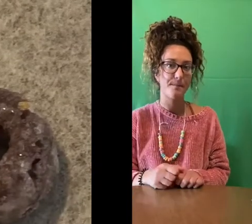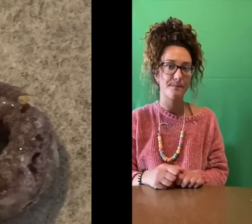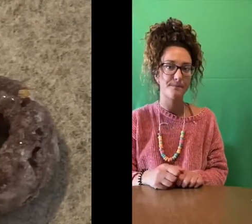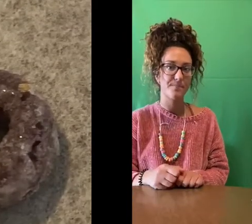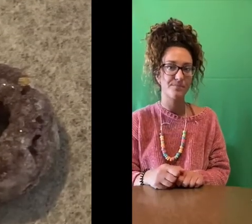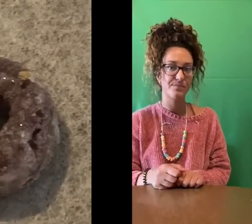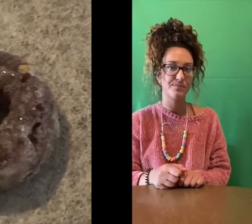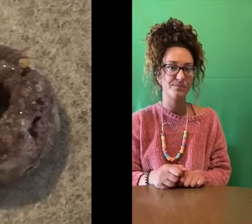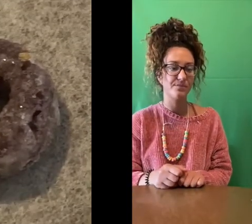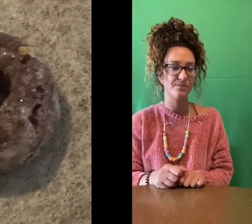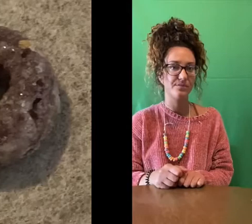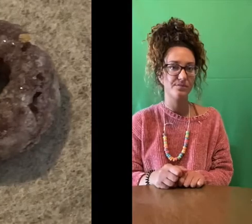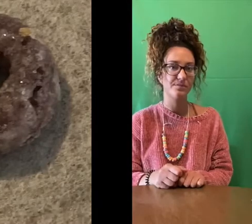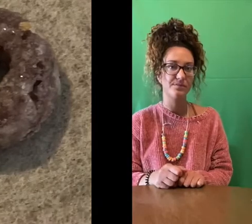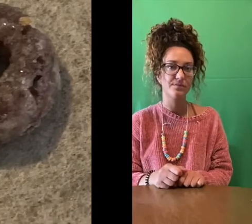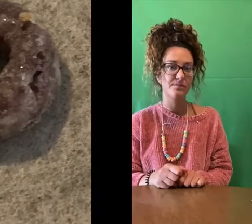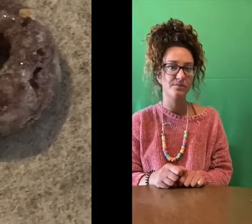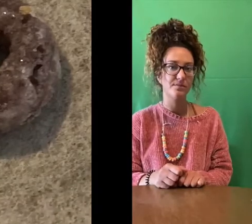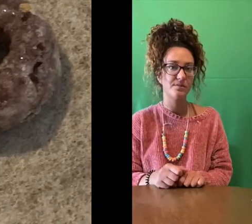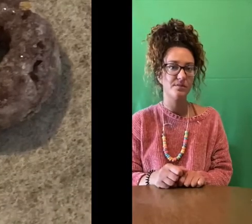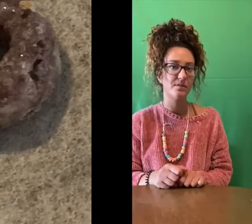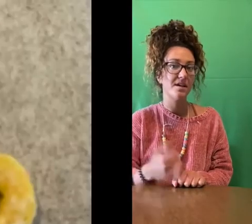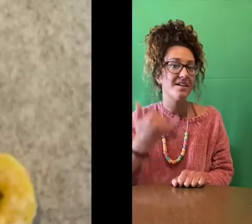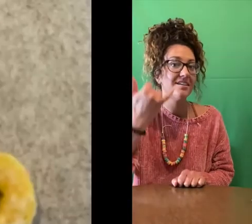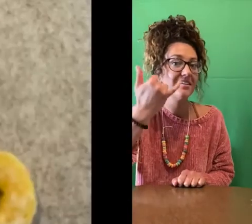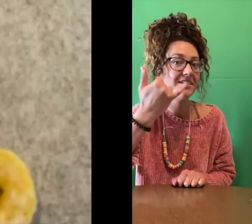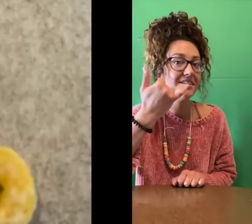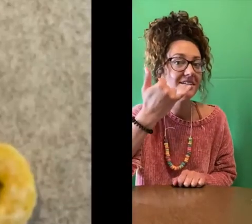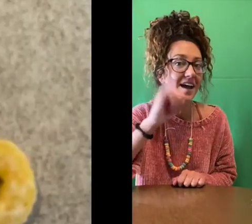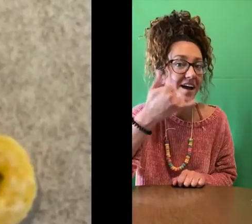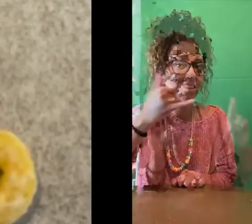yellow,